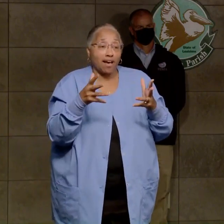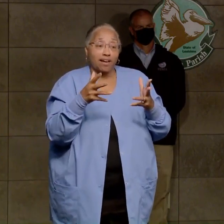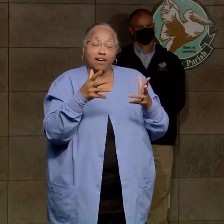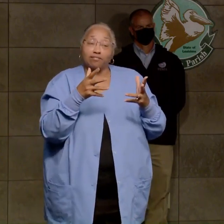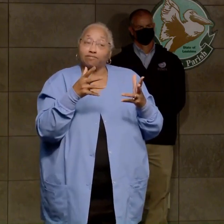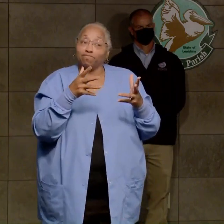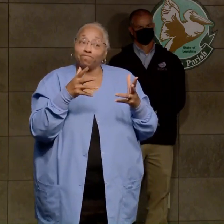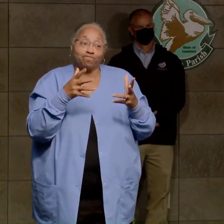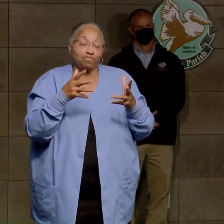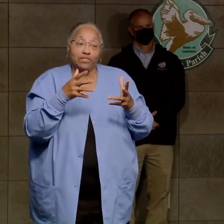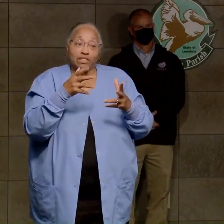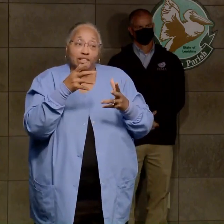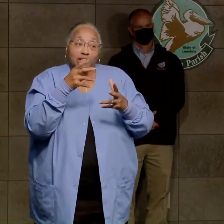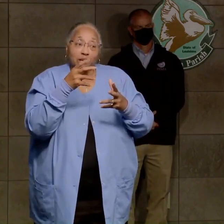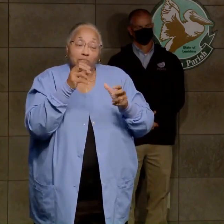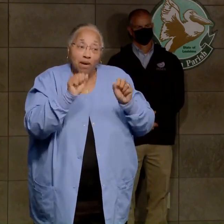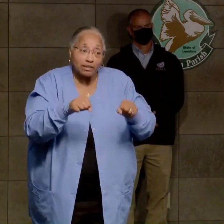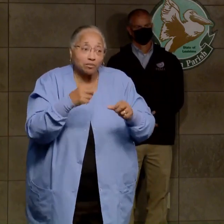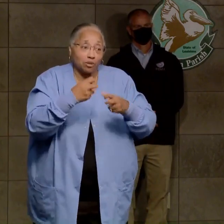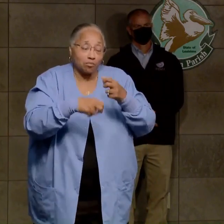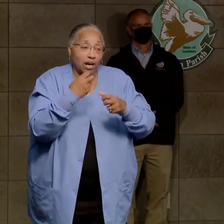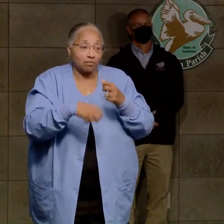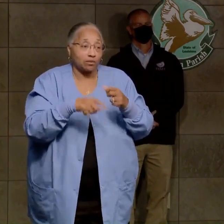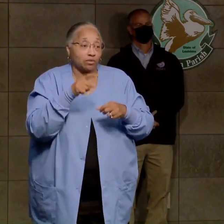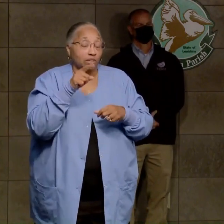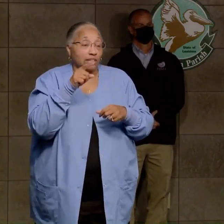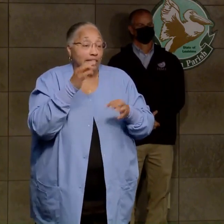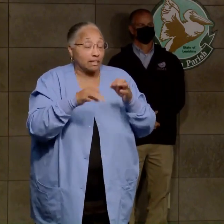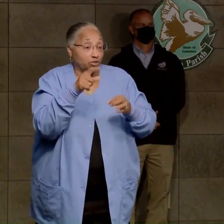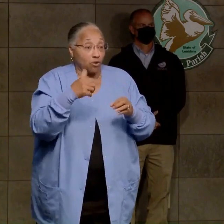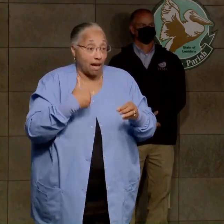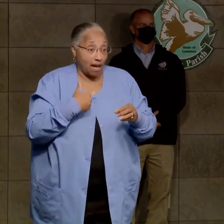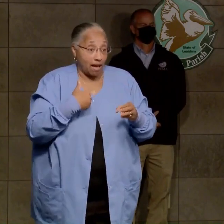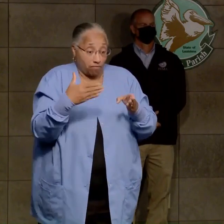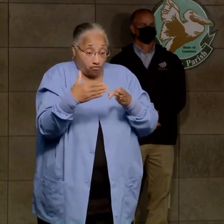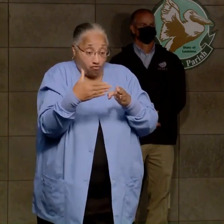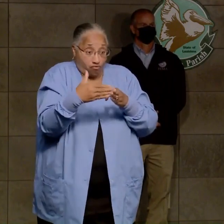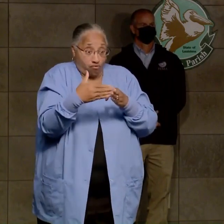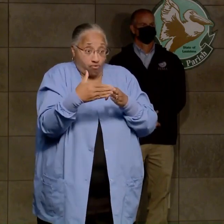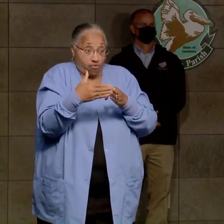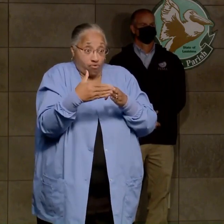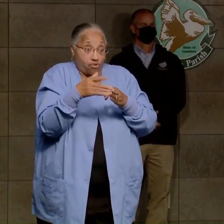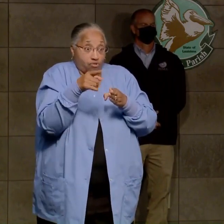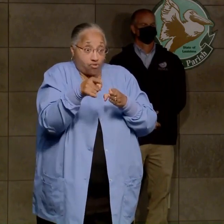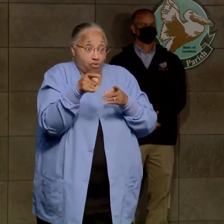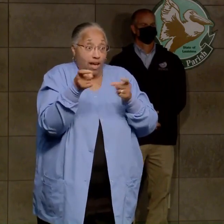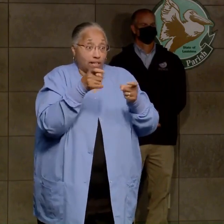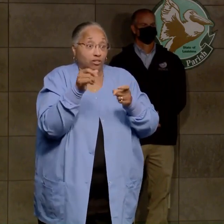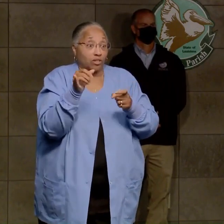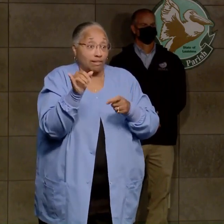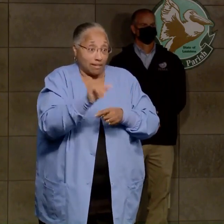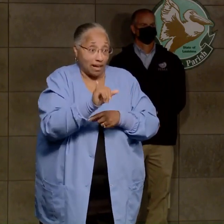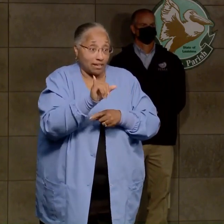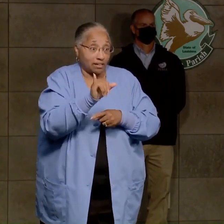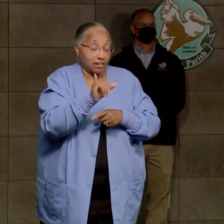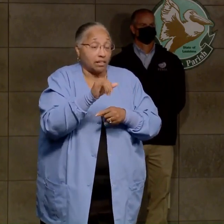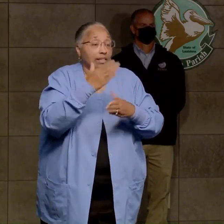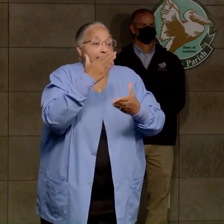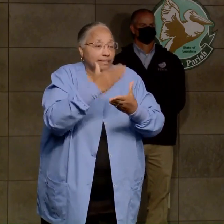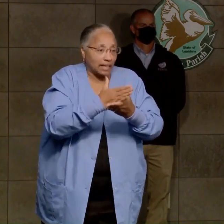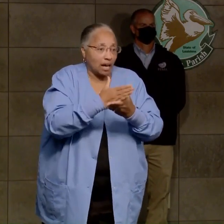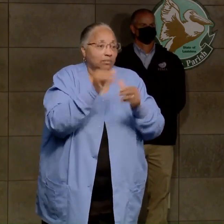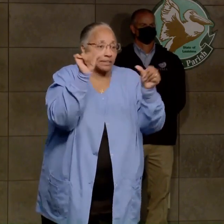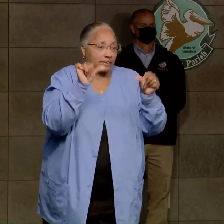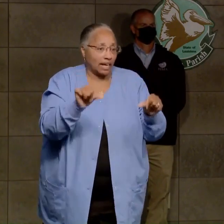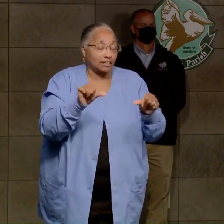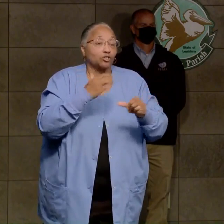treat an intersection like it's a four-way stop sign. Do not go through an intersection like you have a green light when you don't. So please,